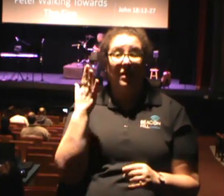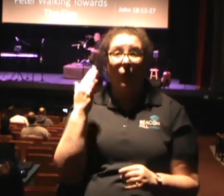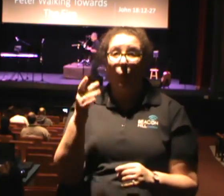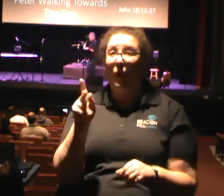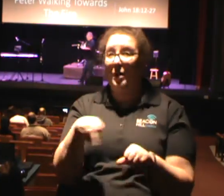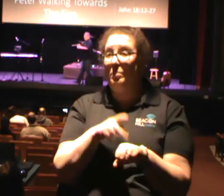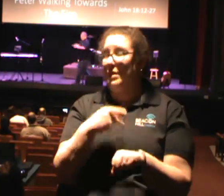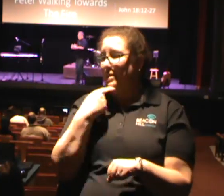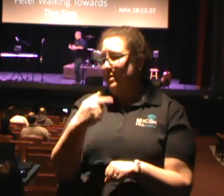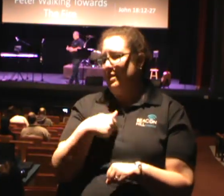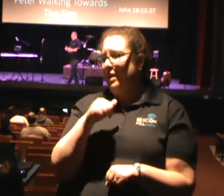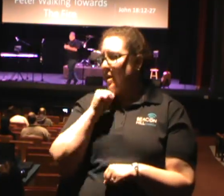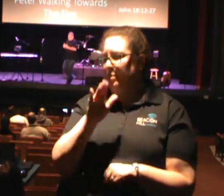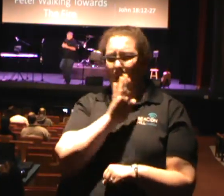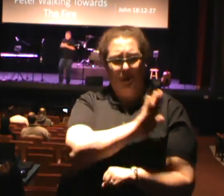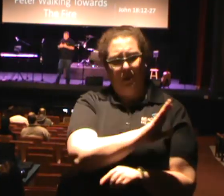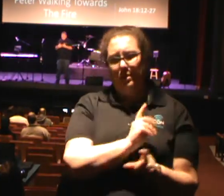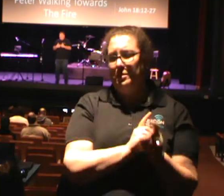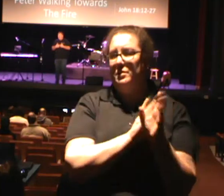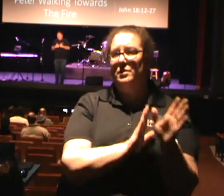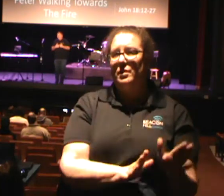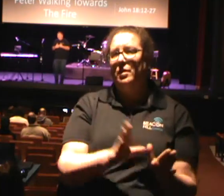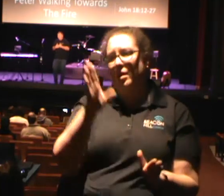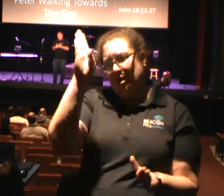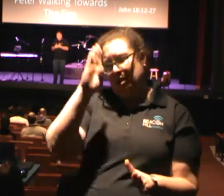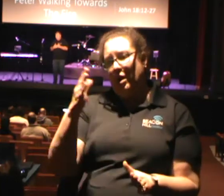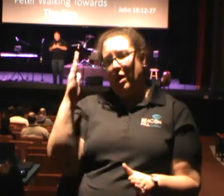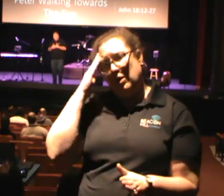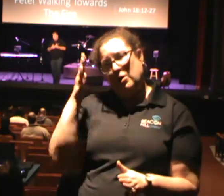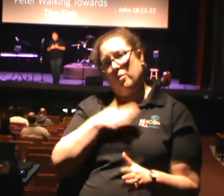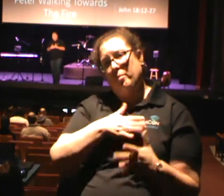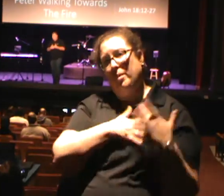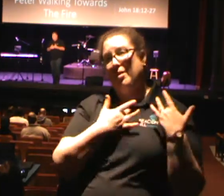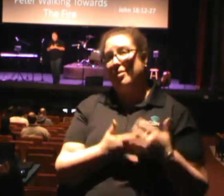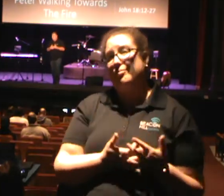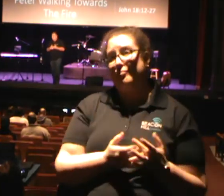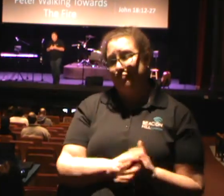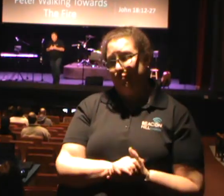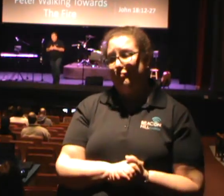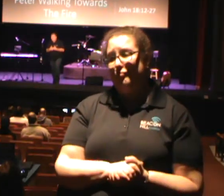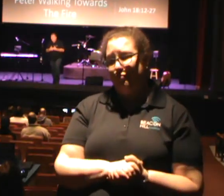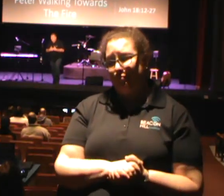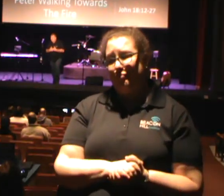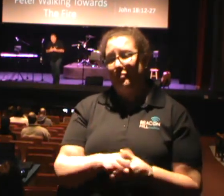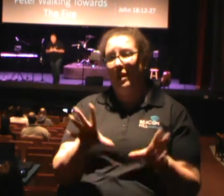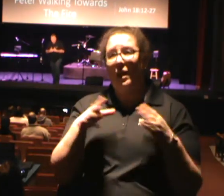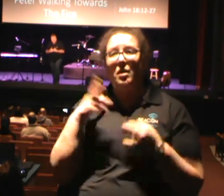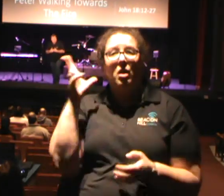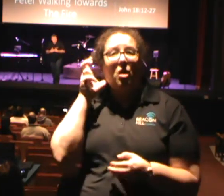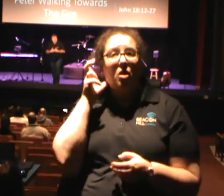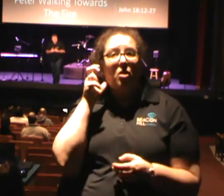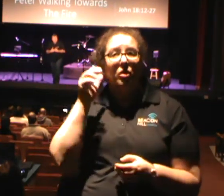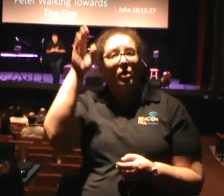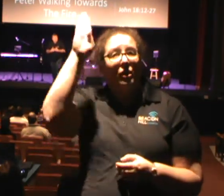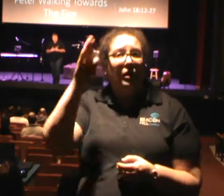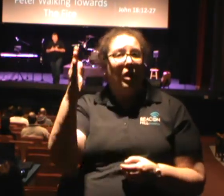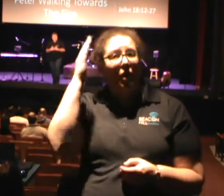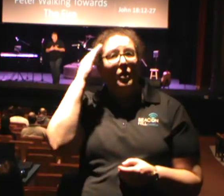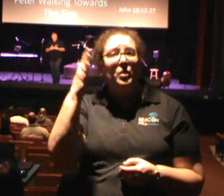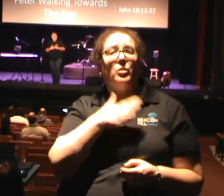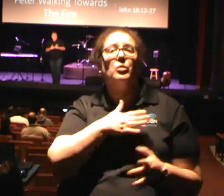that I am not one of his disciples. God knows my heart. Have you ever heard someone say that? Have you ever heard God knows my heart?